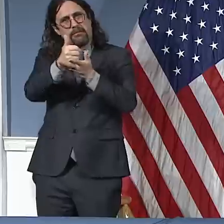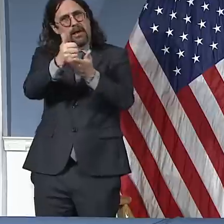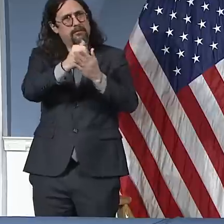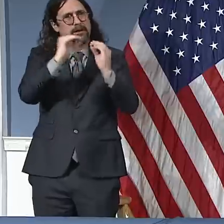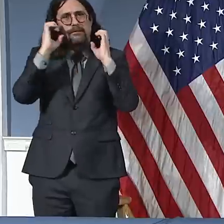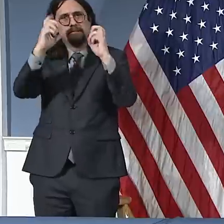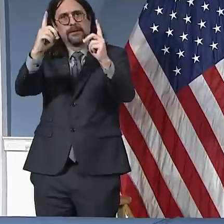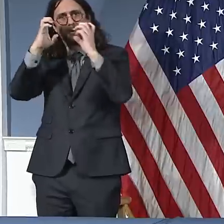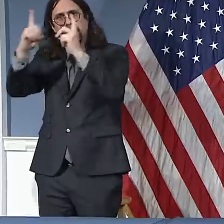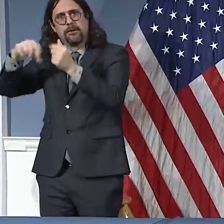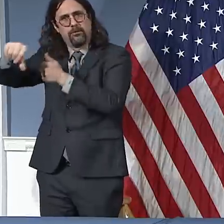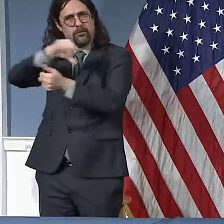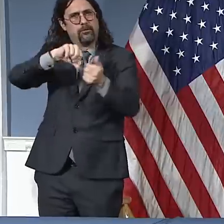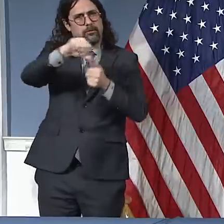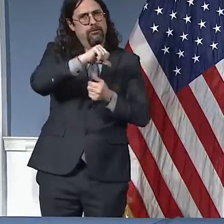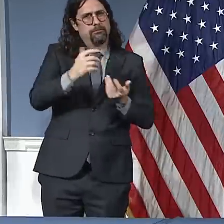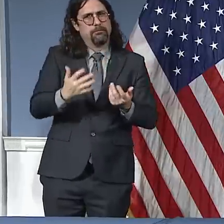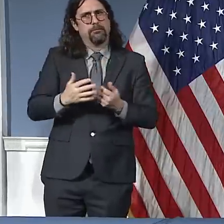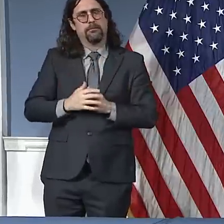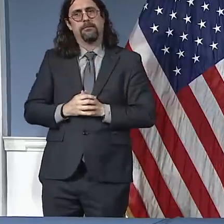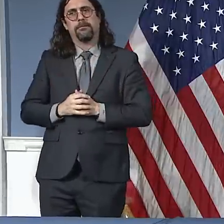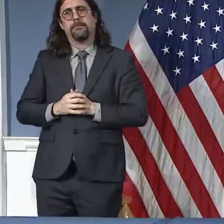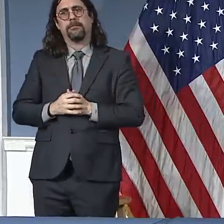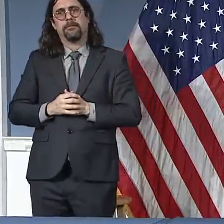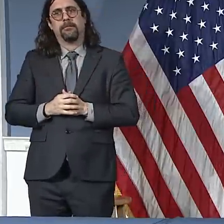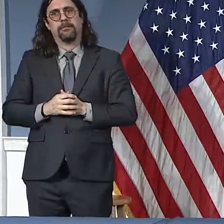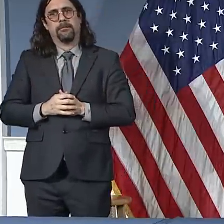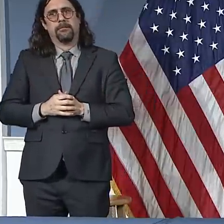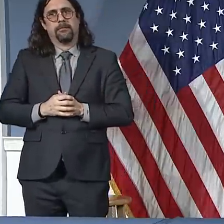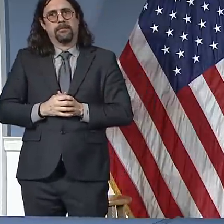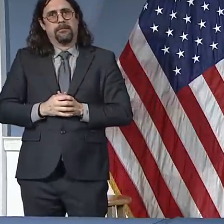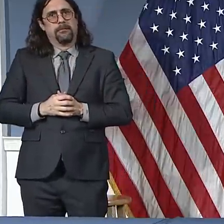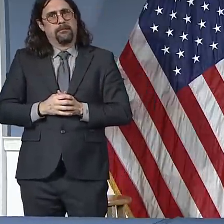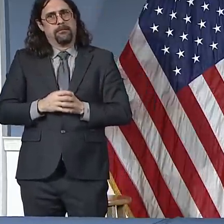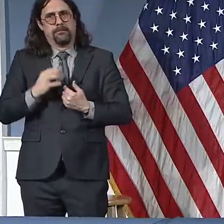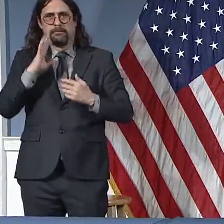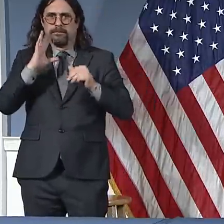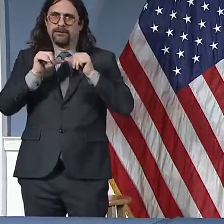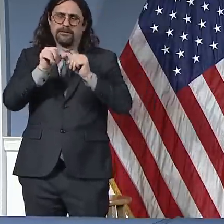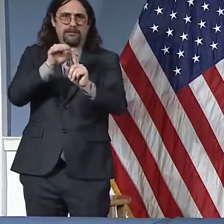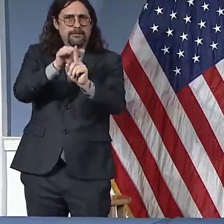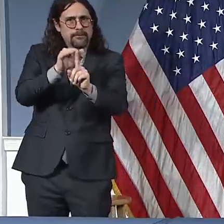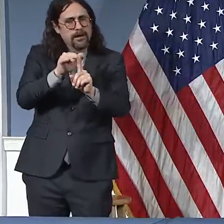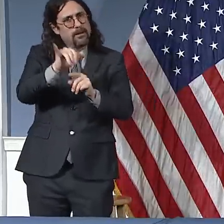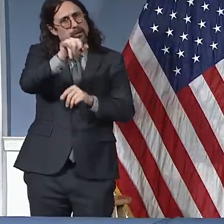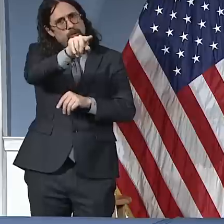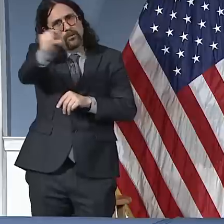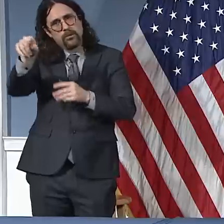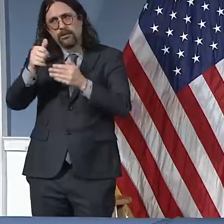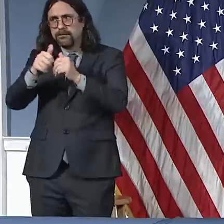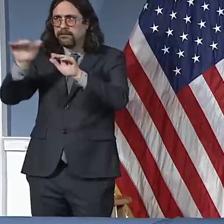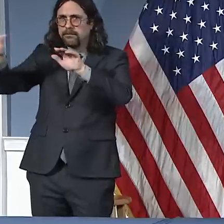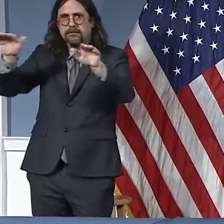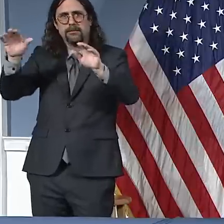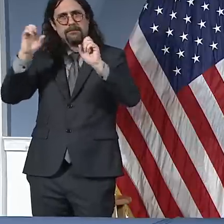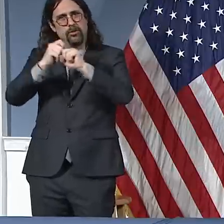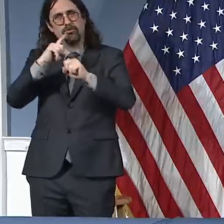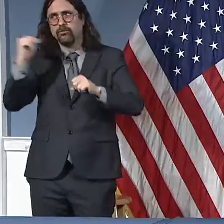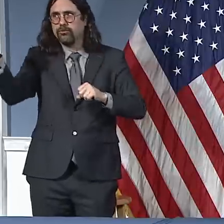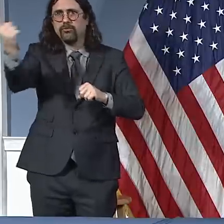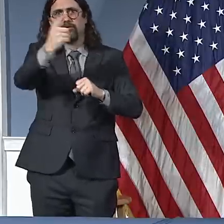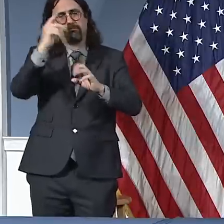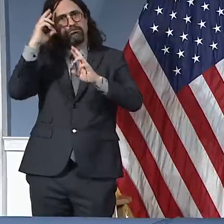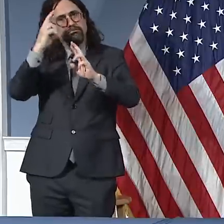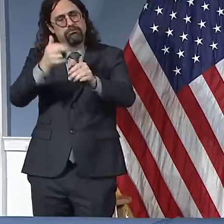electronically transmitted all over parks, as well as all the person-to-person contact, that we need people to